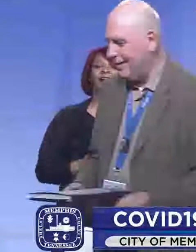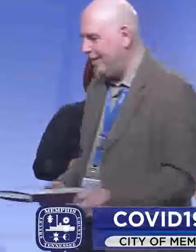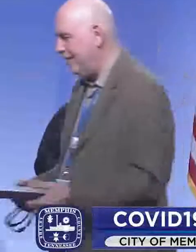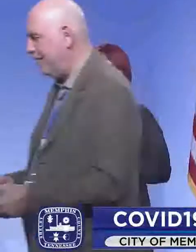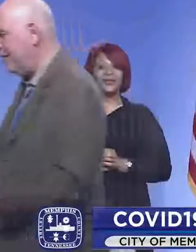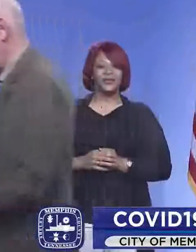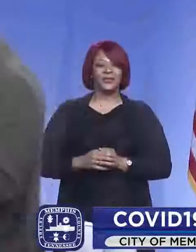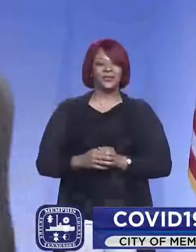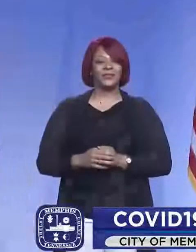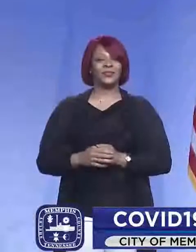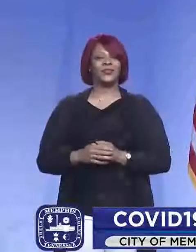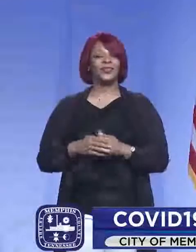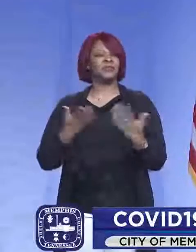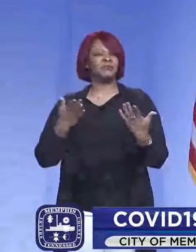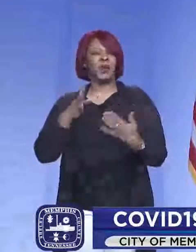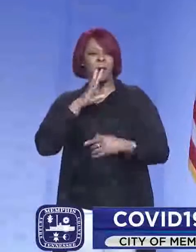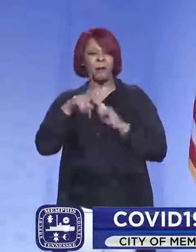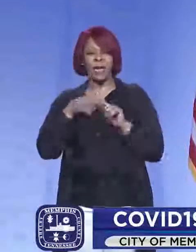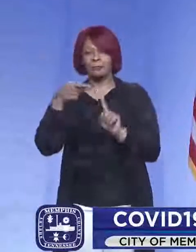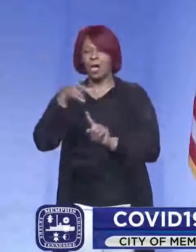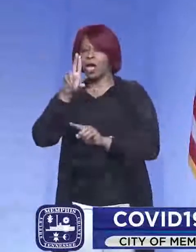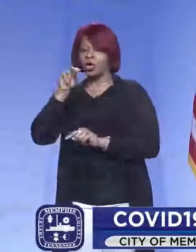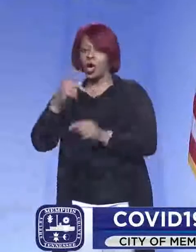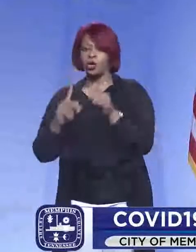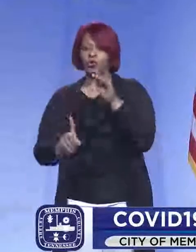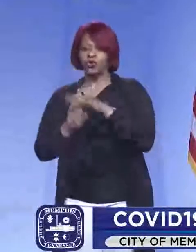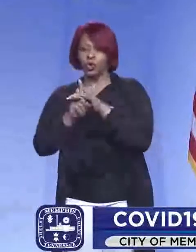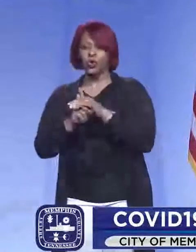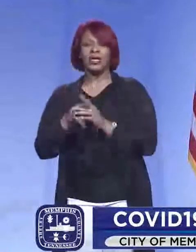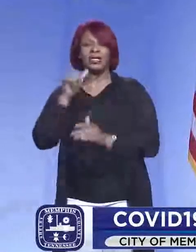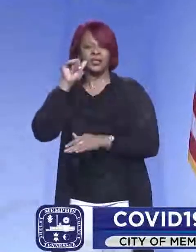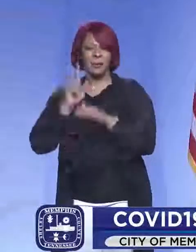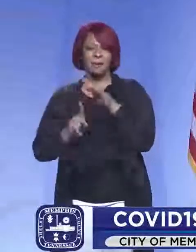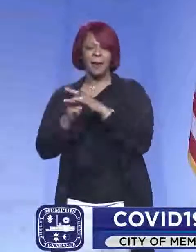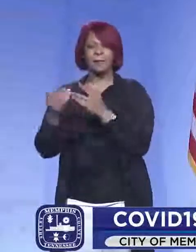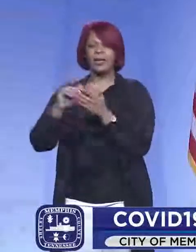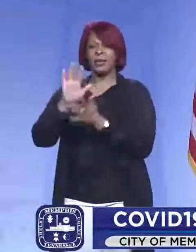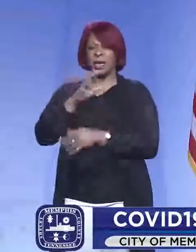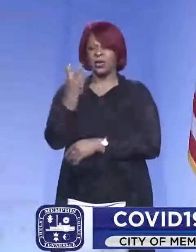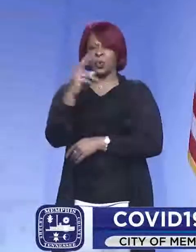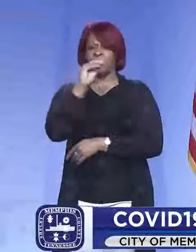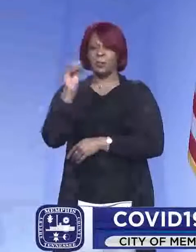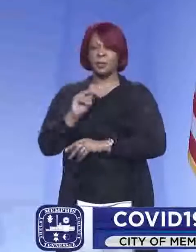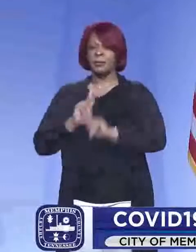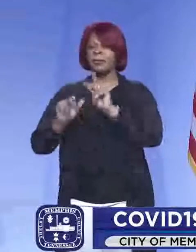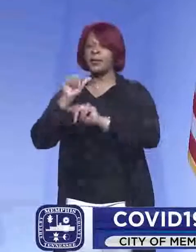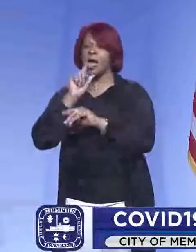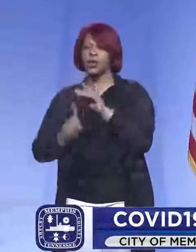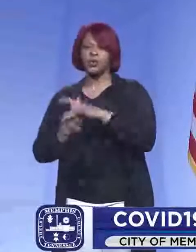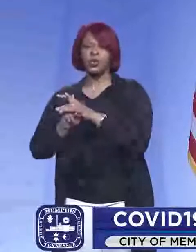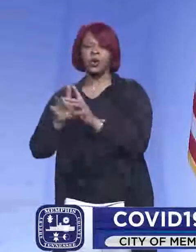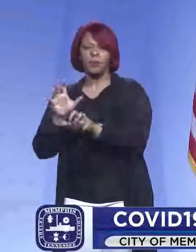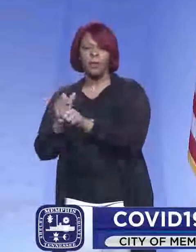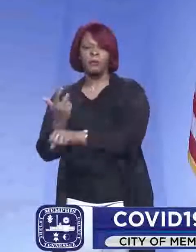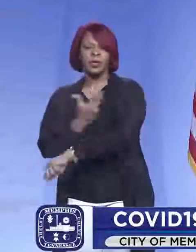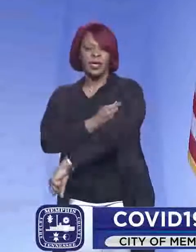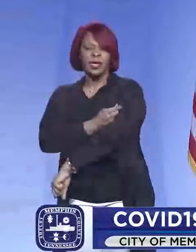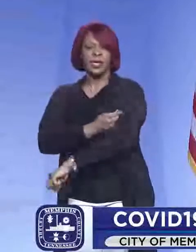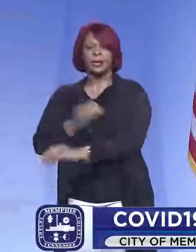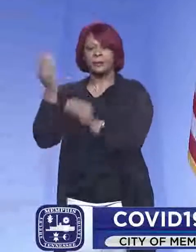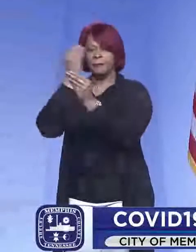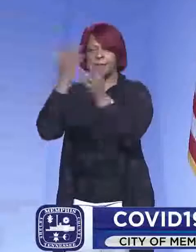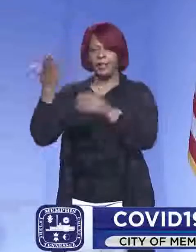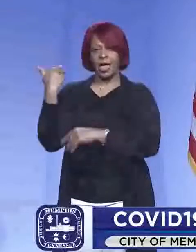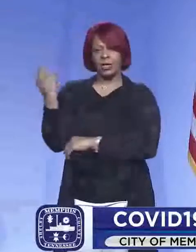sweat of no shows. I know yesterday it popped up again, about 12% no shows. I know their alerts were sent out Tuesday